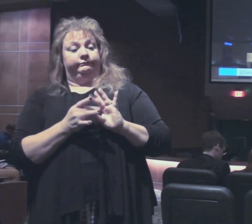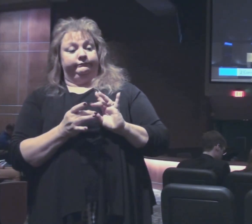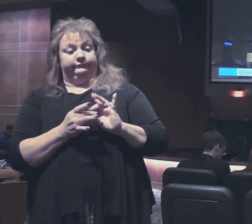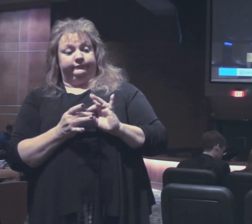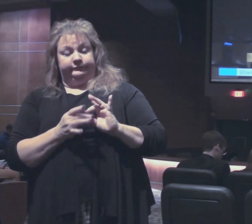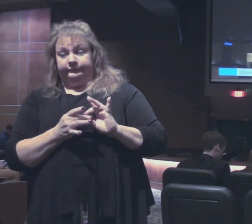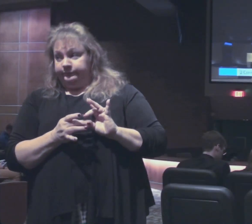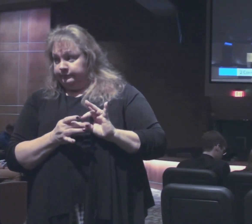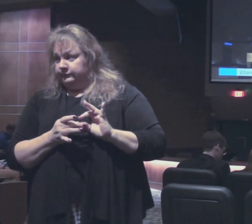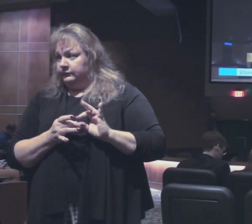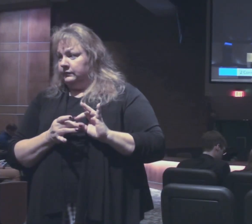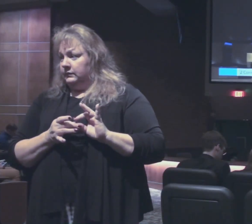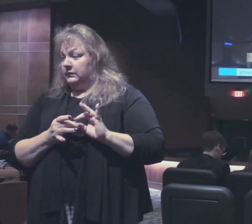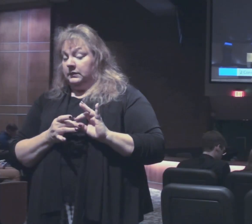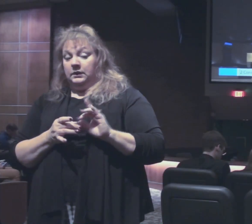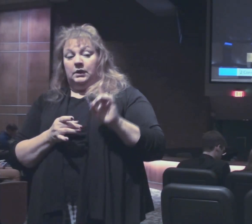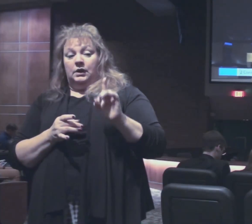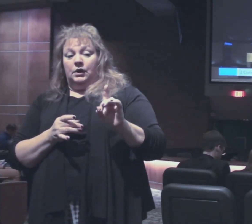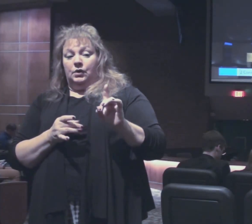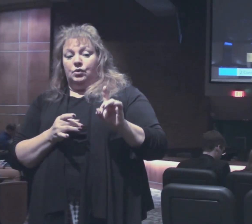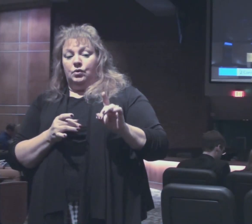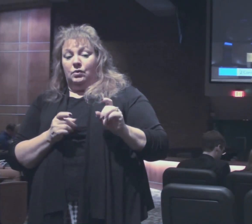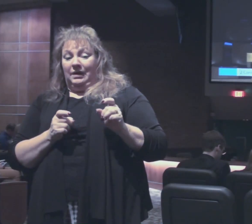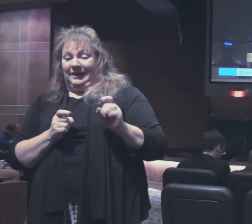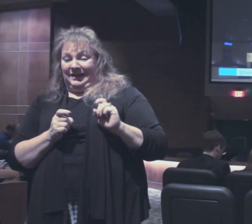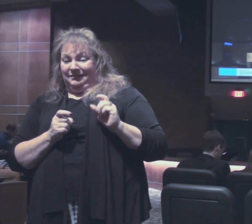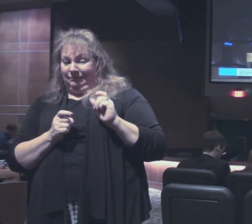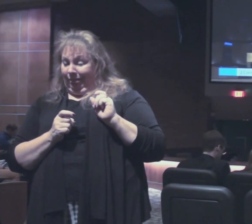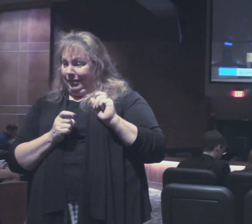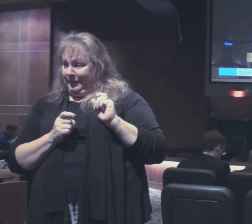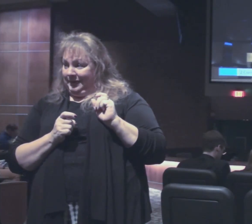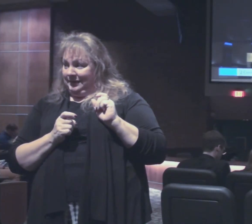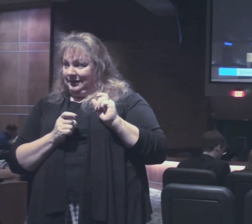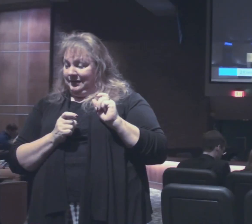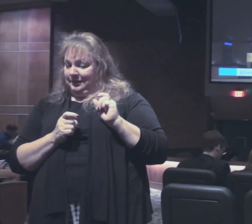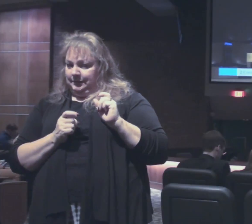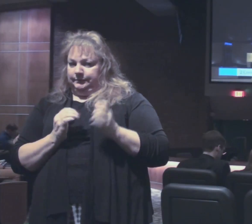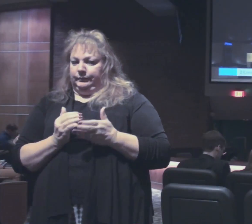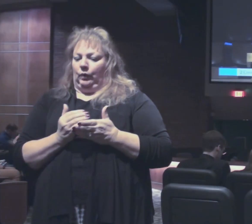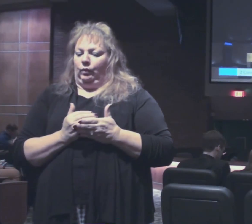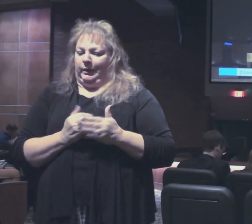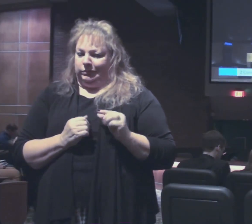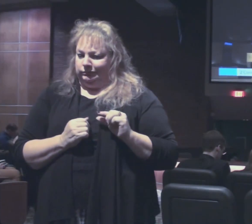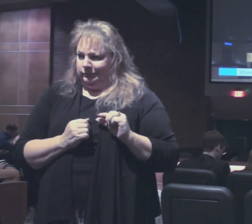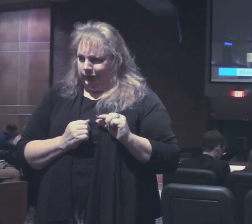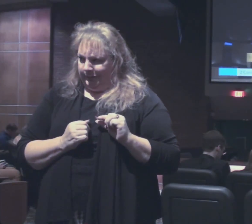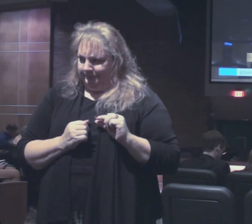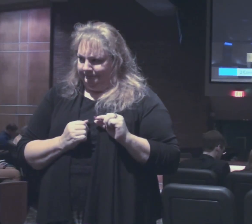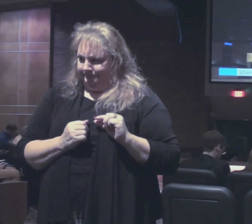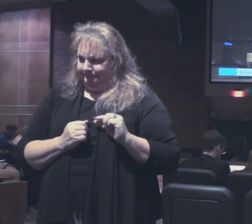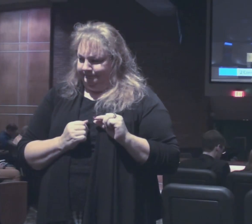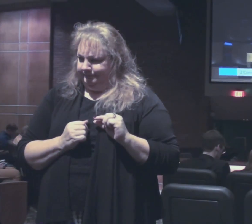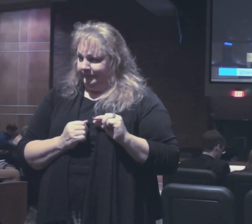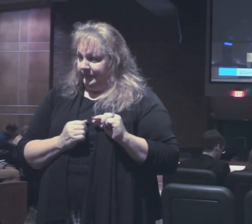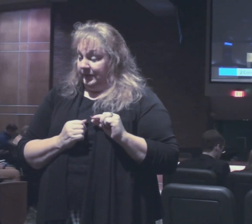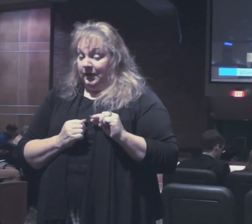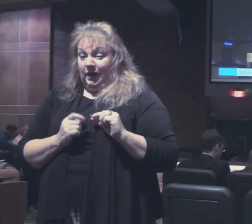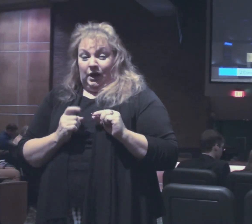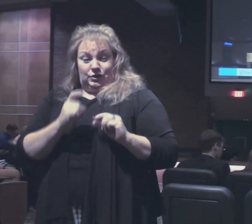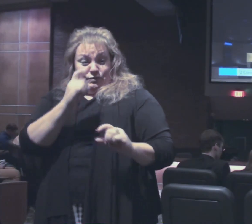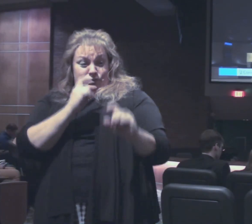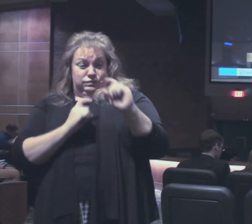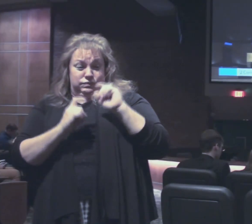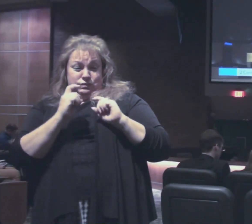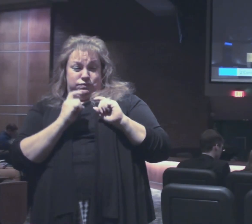he who sows sparingly will also reap sparingly. He who sows